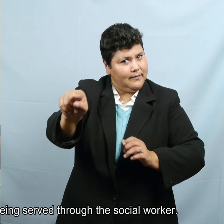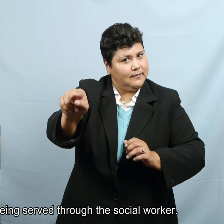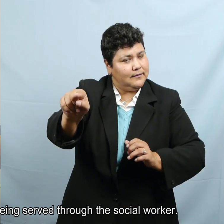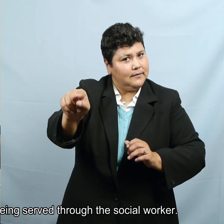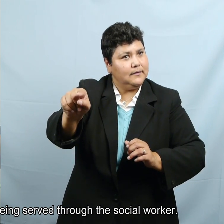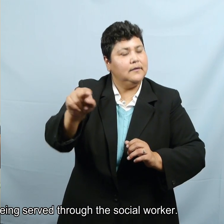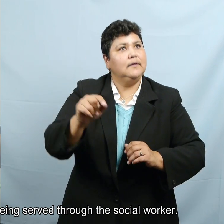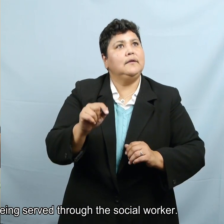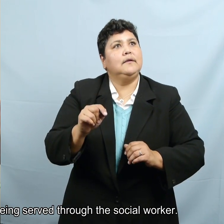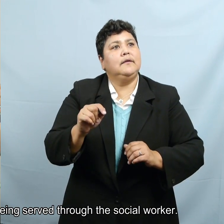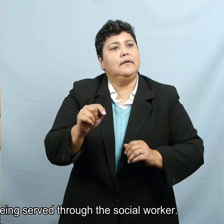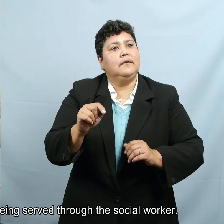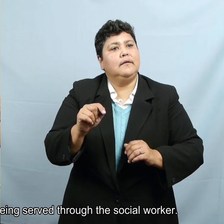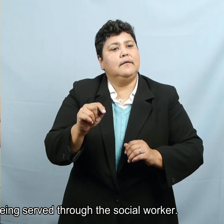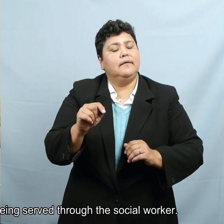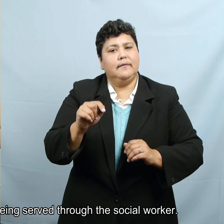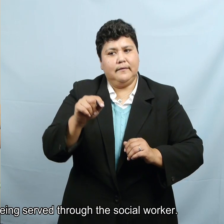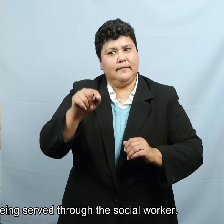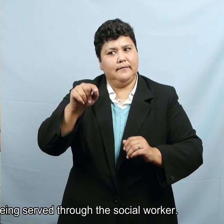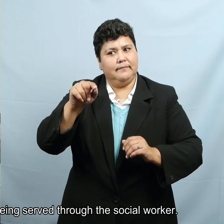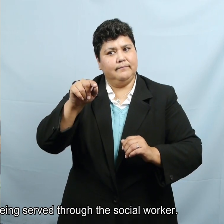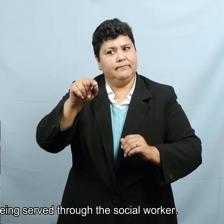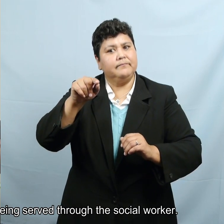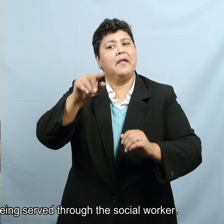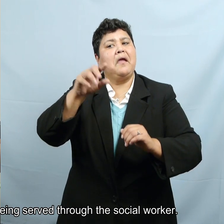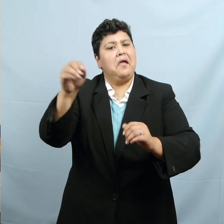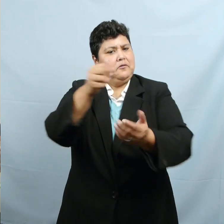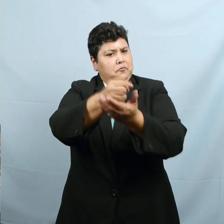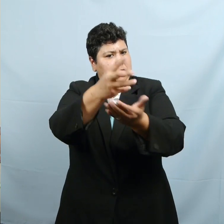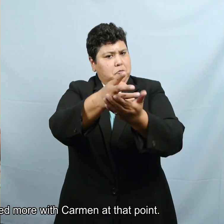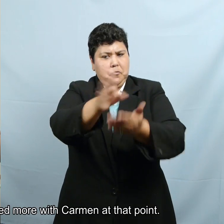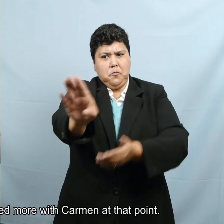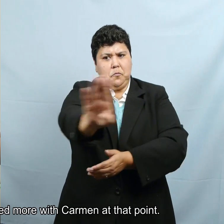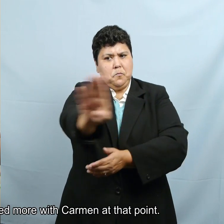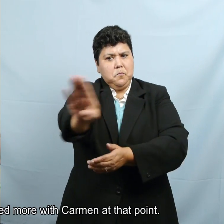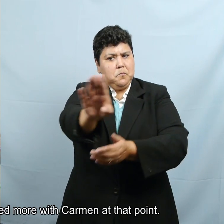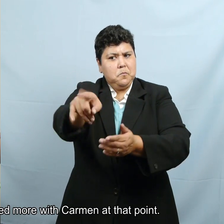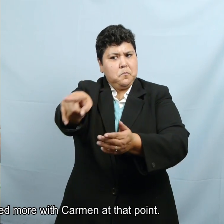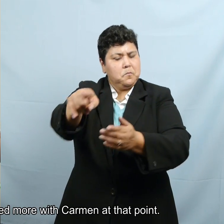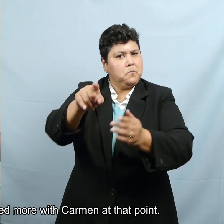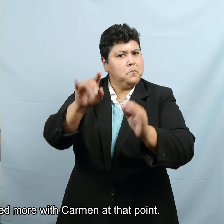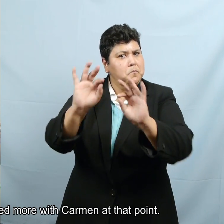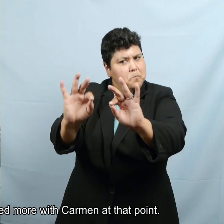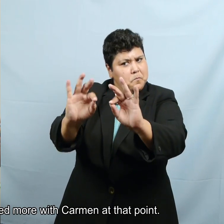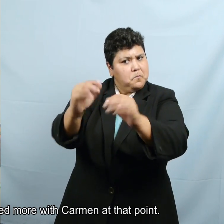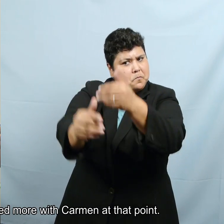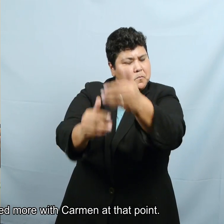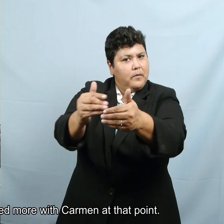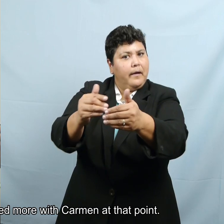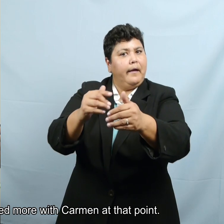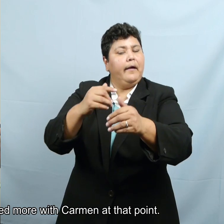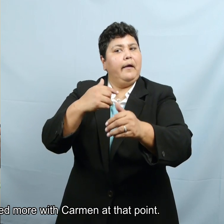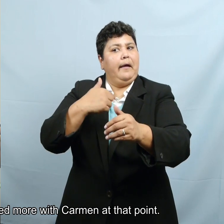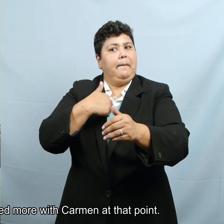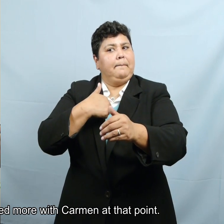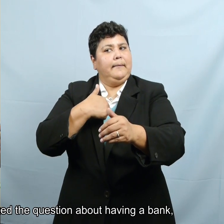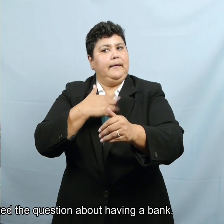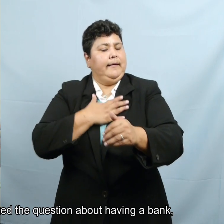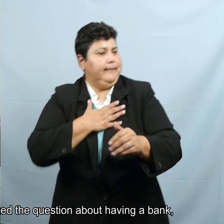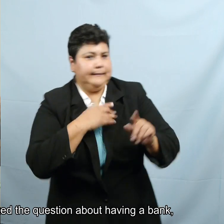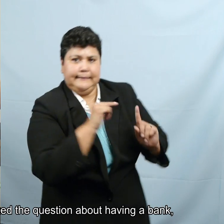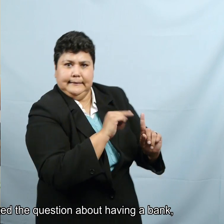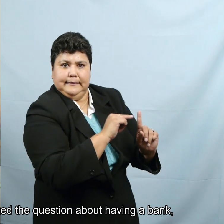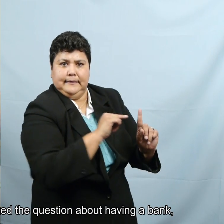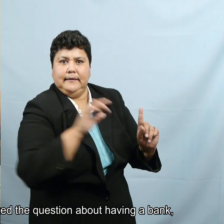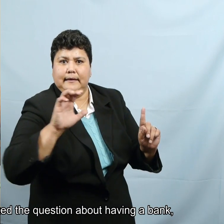and his needs were being served through the social worker. And so I was concerned more with Carmen at that point.